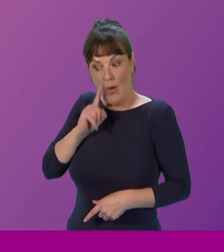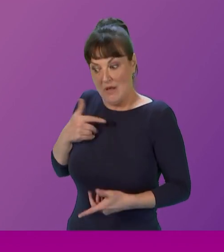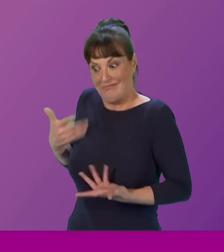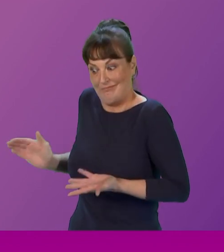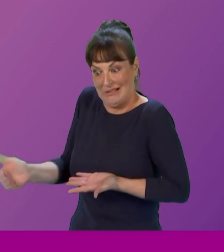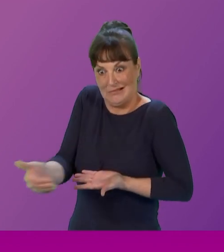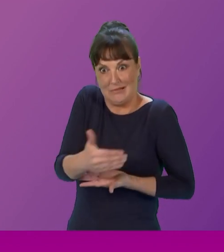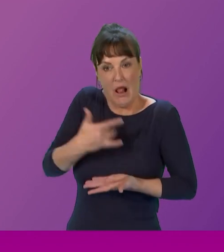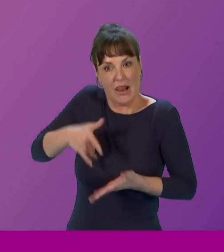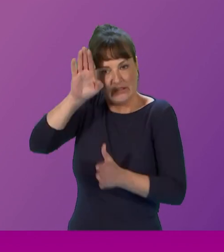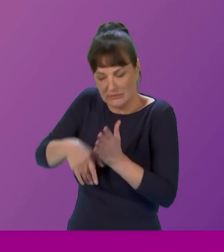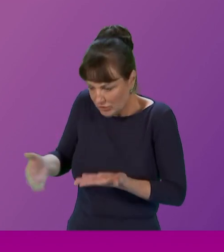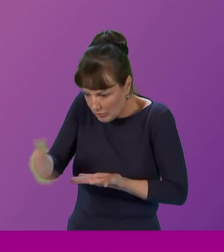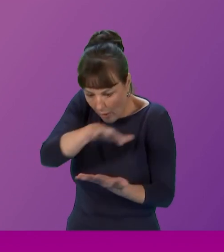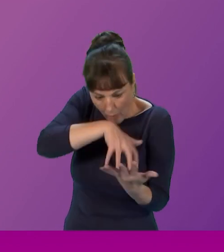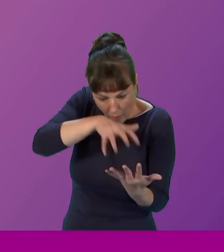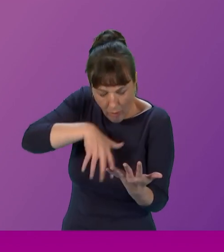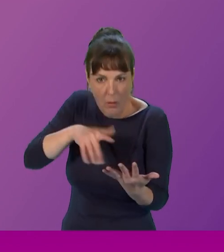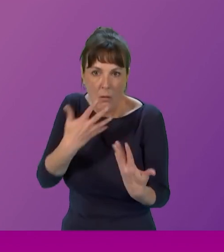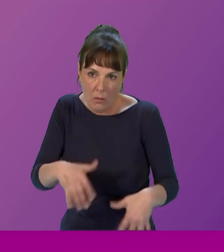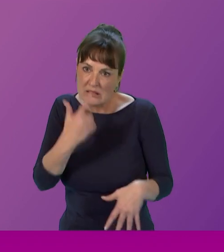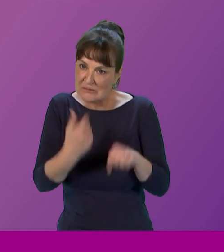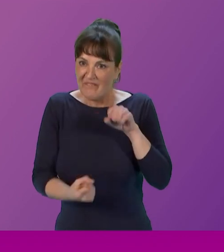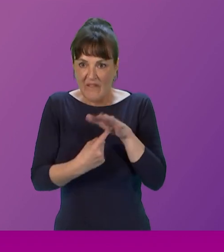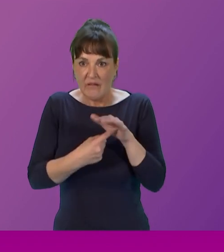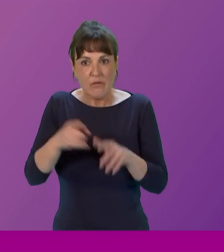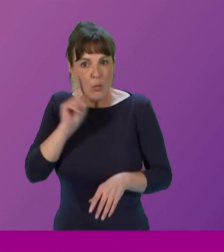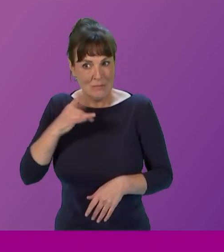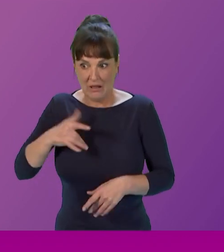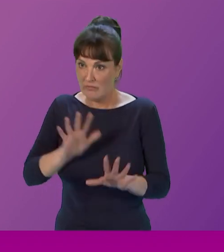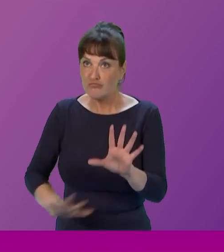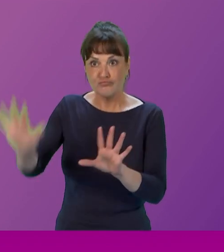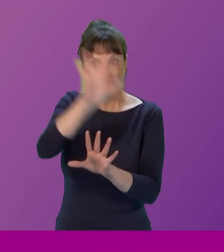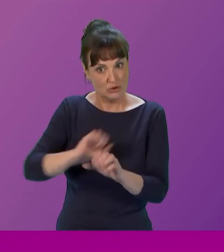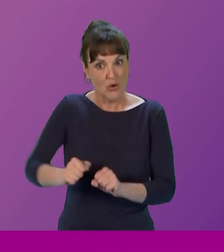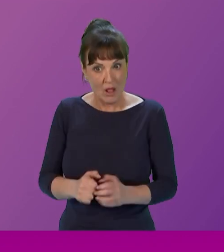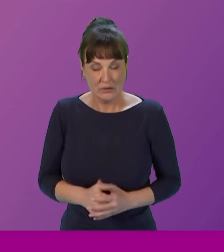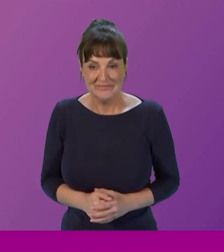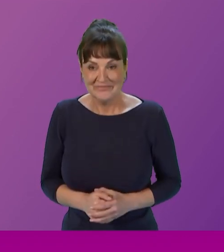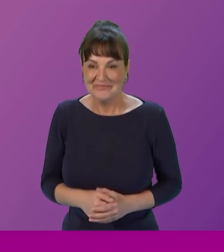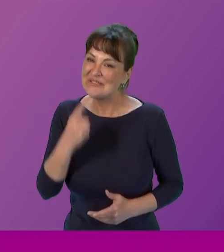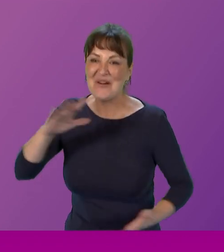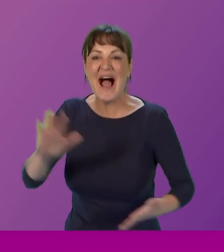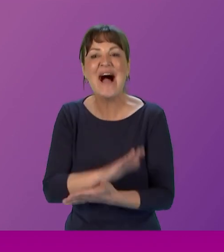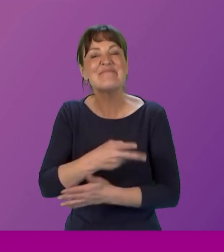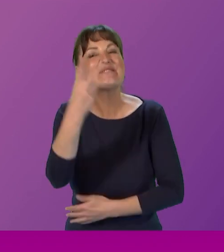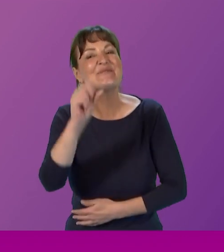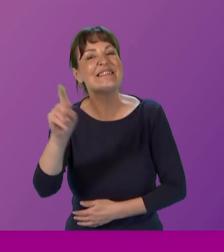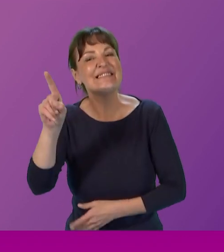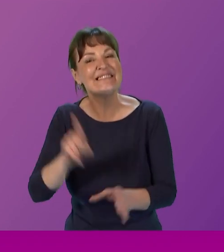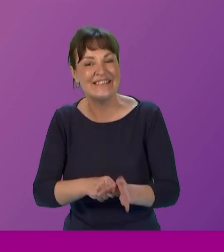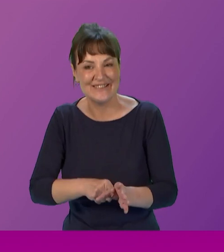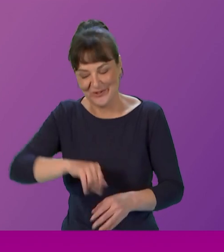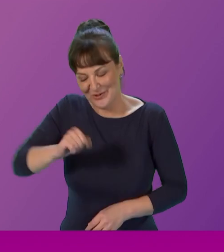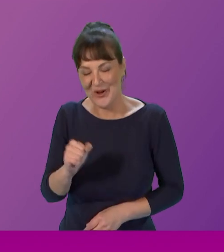i know that it's been vital in women and women's lives across scotland as well so happy 20 years to scottish women's